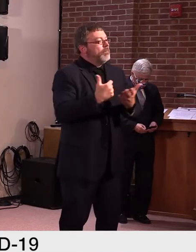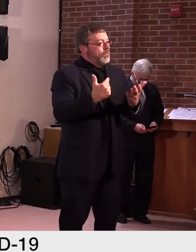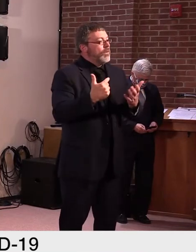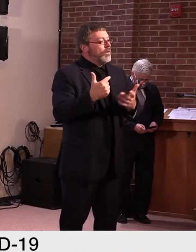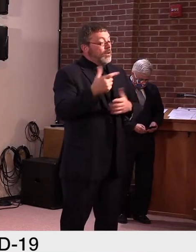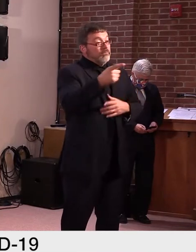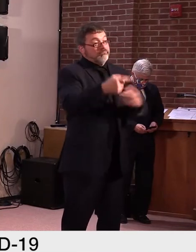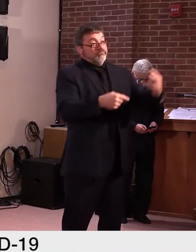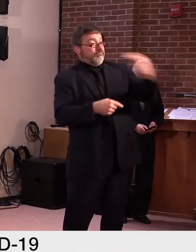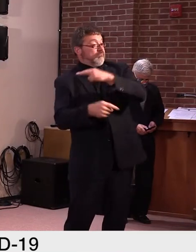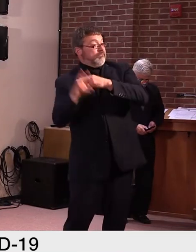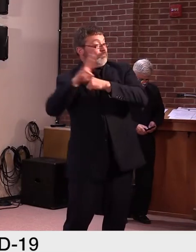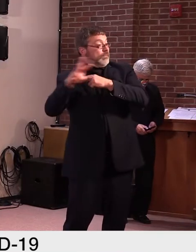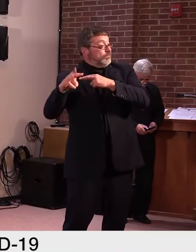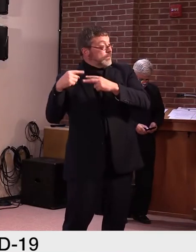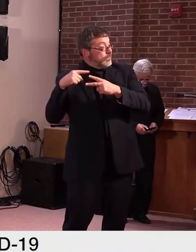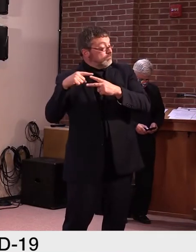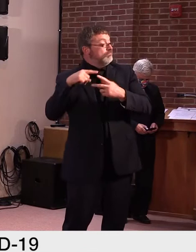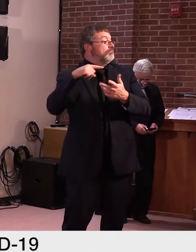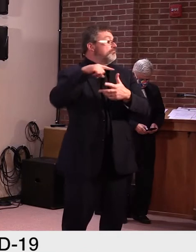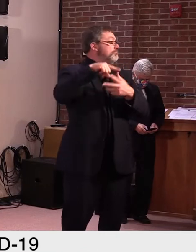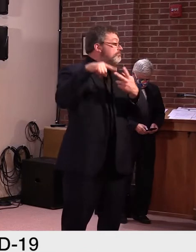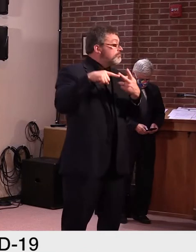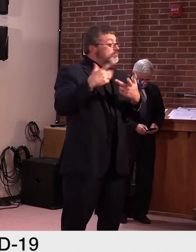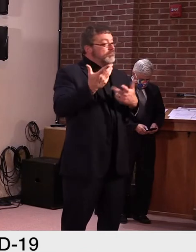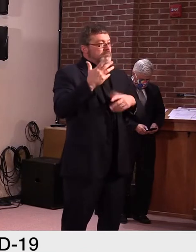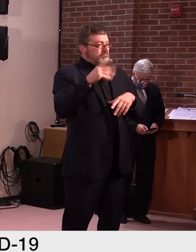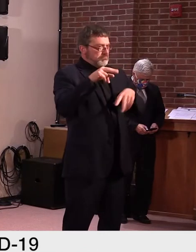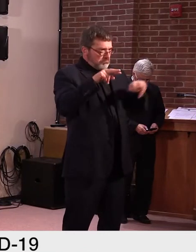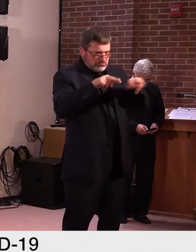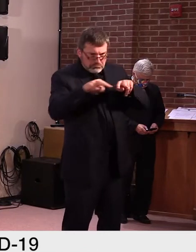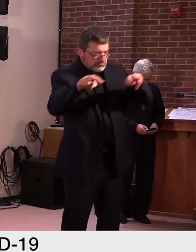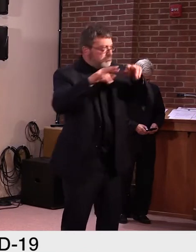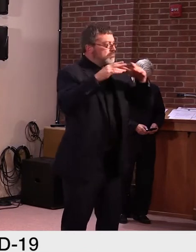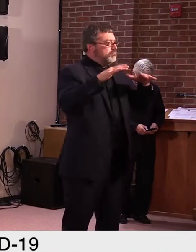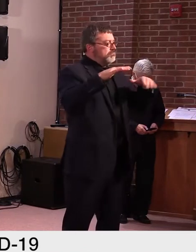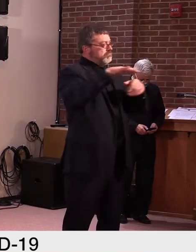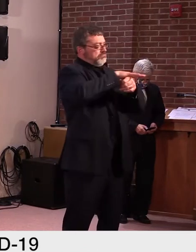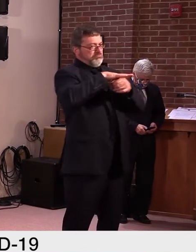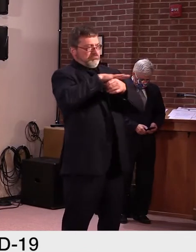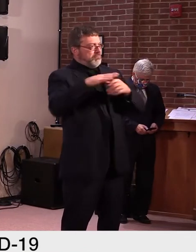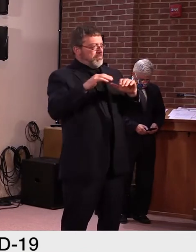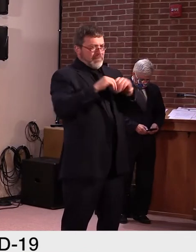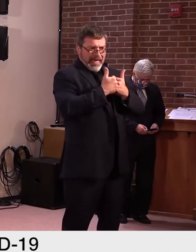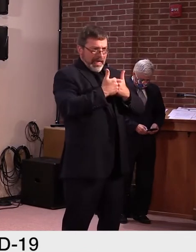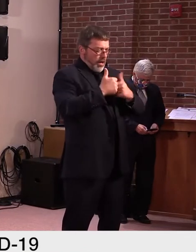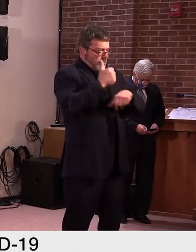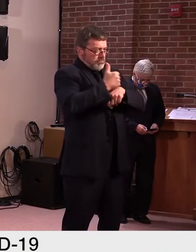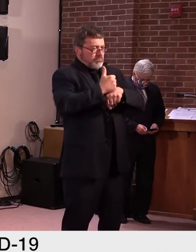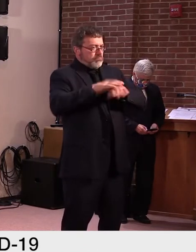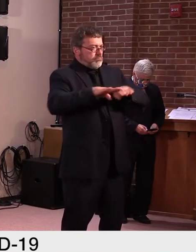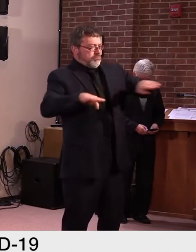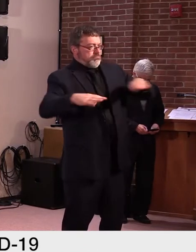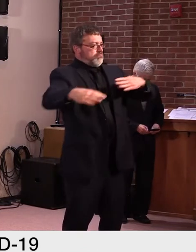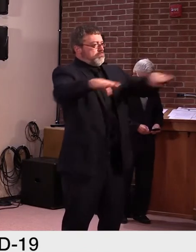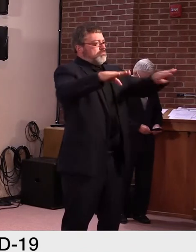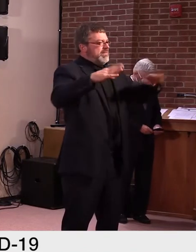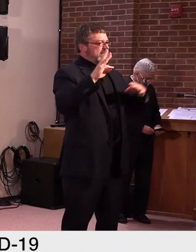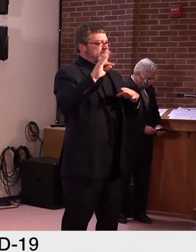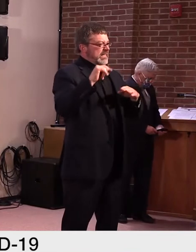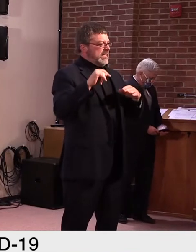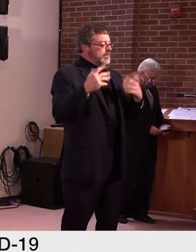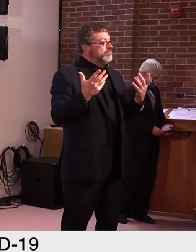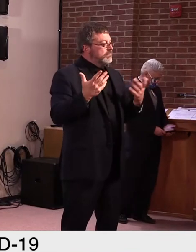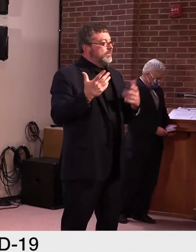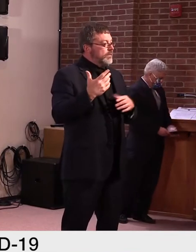It might be the layout in a restaurant. It might be, um, just navigating what our environment is